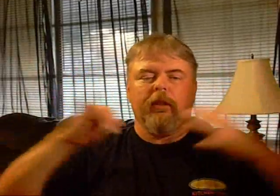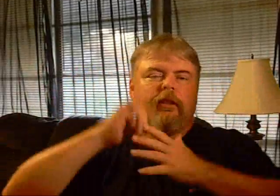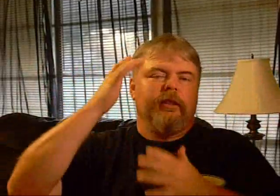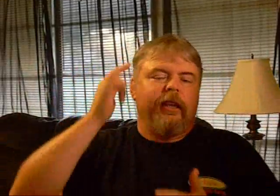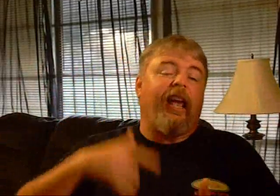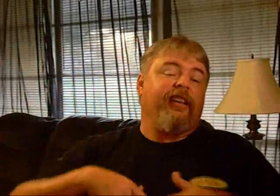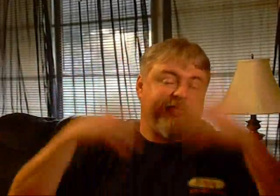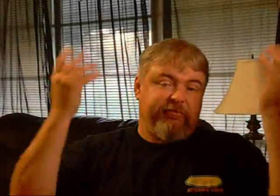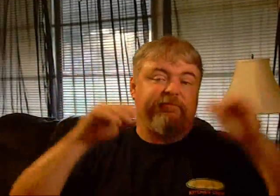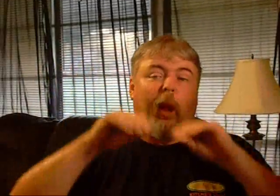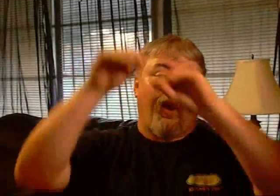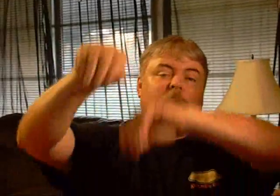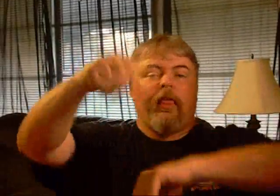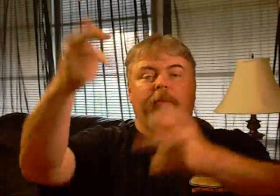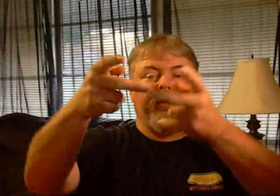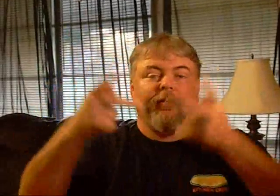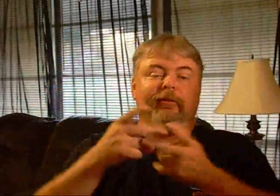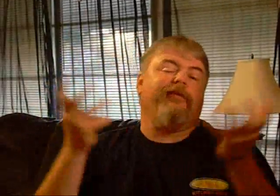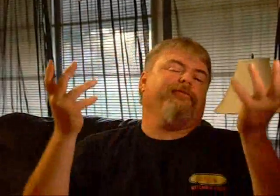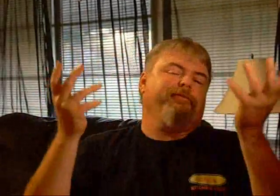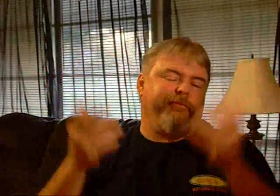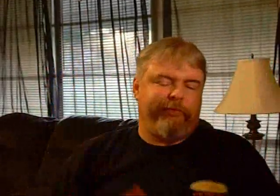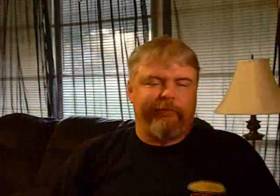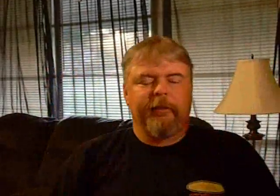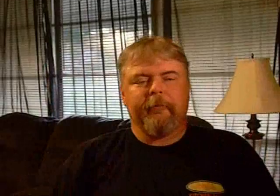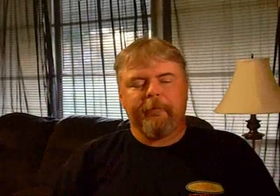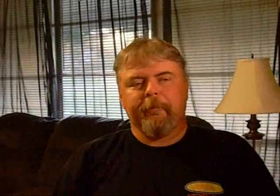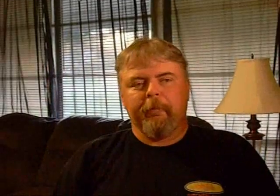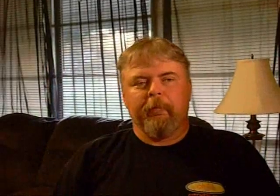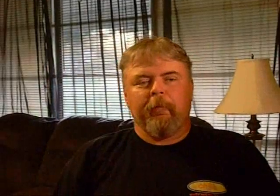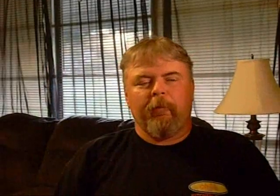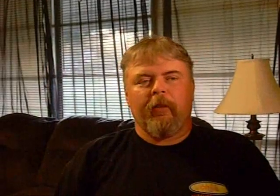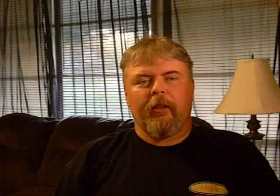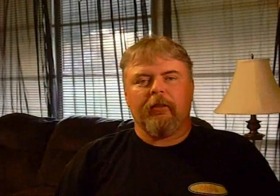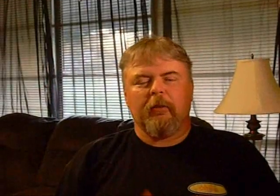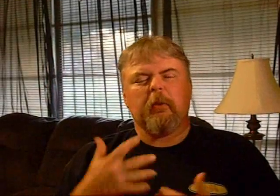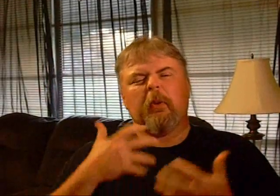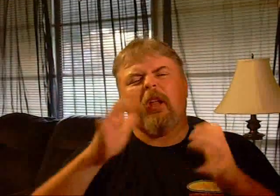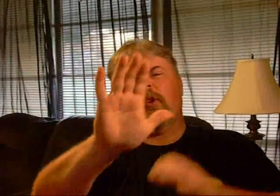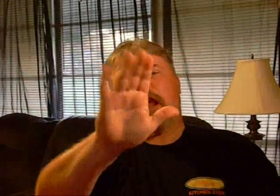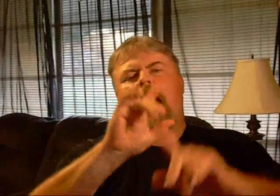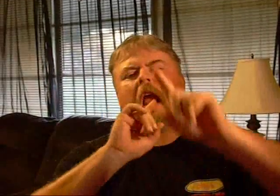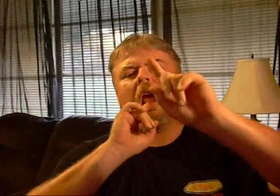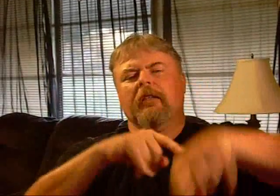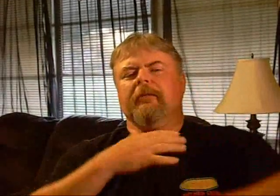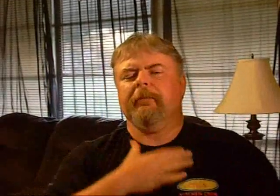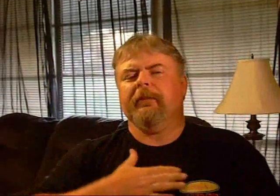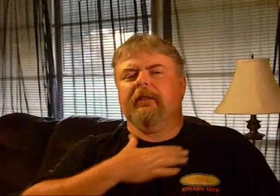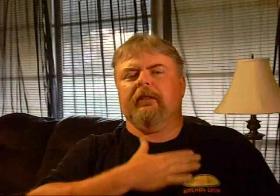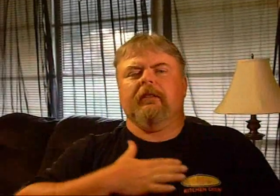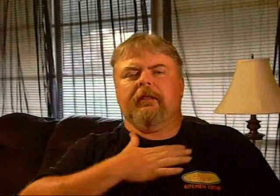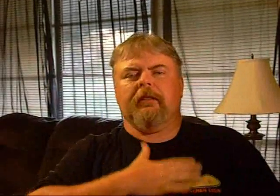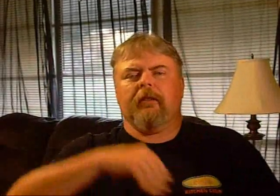If you choose not to get sickle and put all you've got into your recovery, I will no longer be a part of your drunken life.